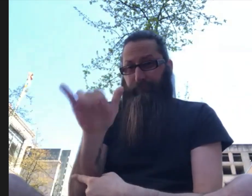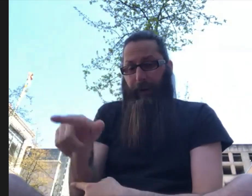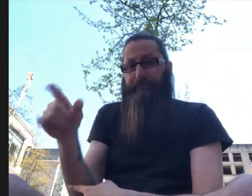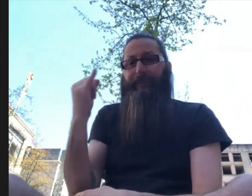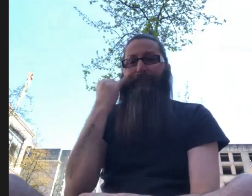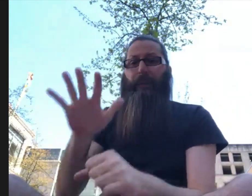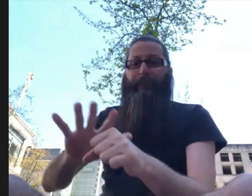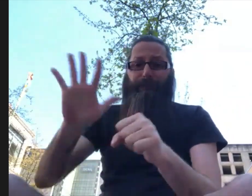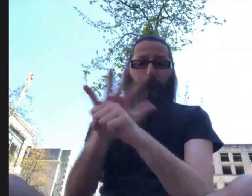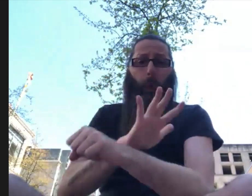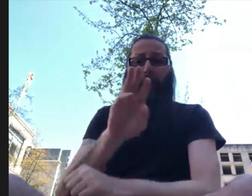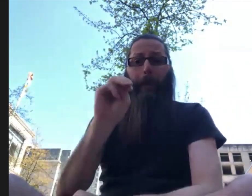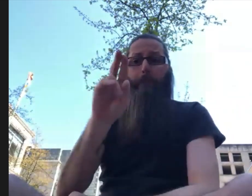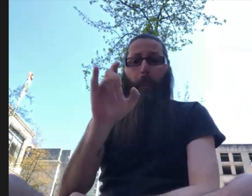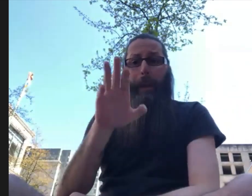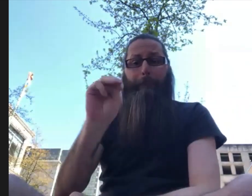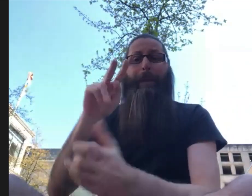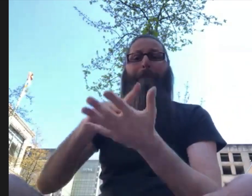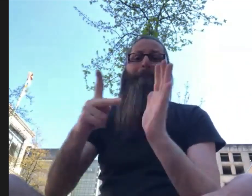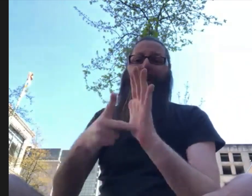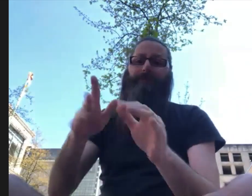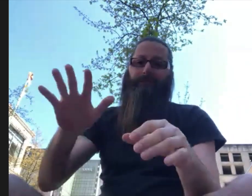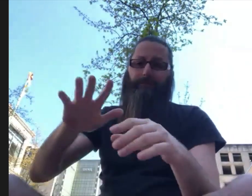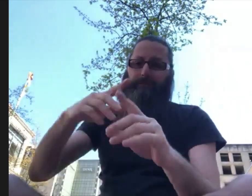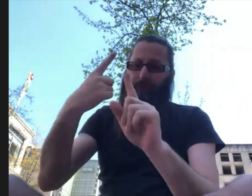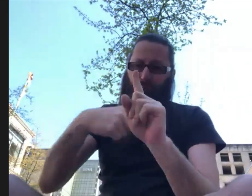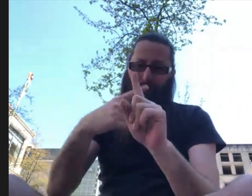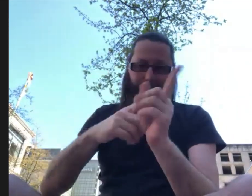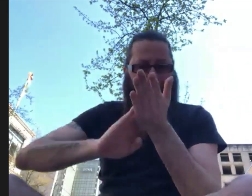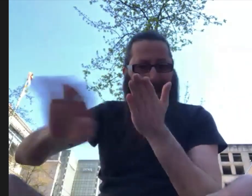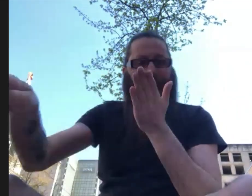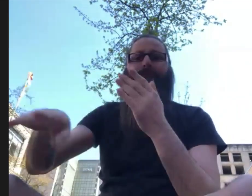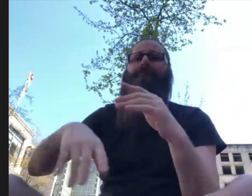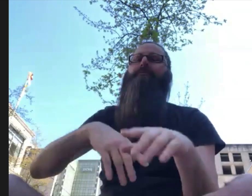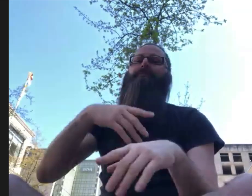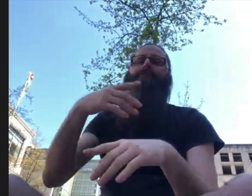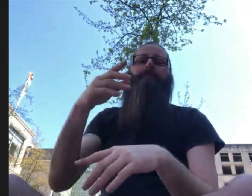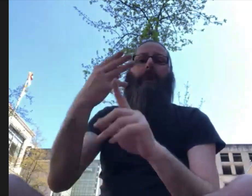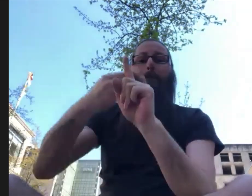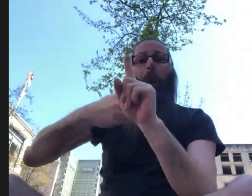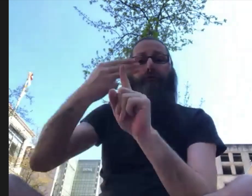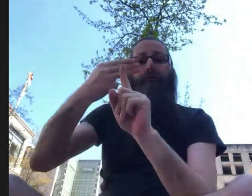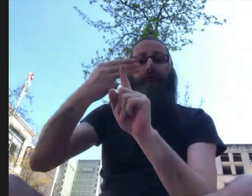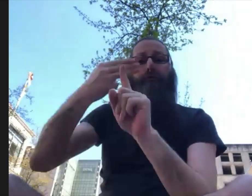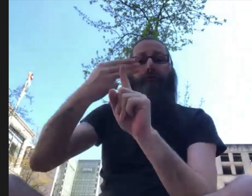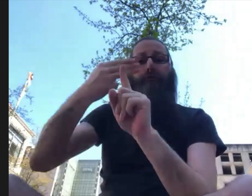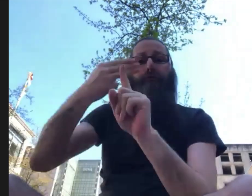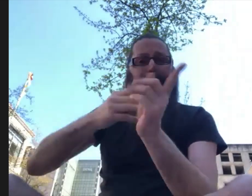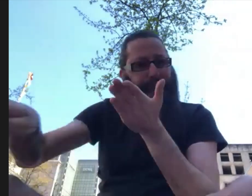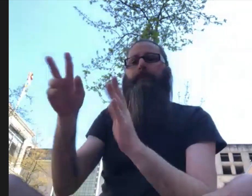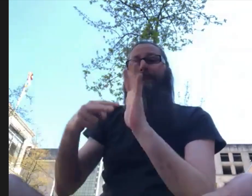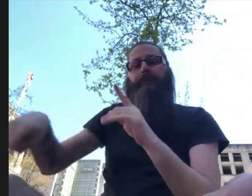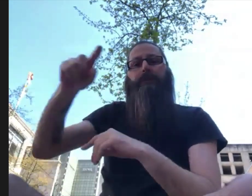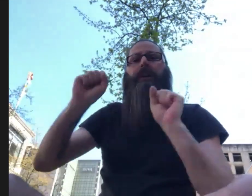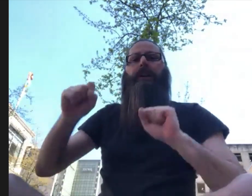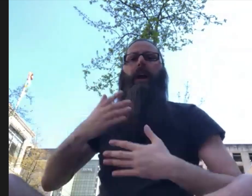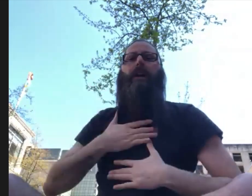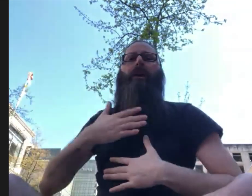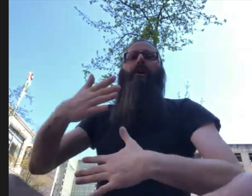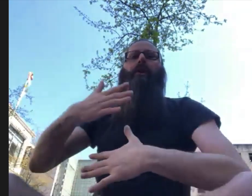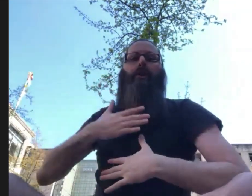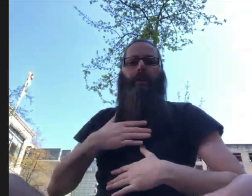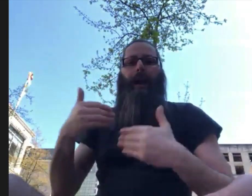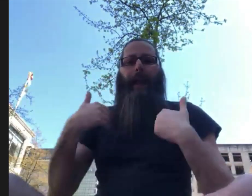I think that we've even already talked about these full moratoriums, this full rent freeze.